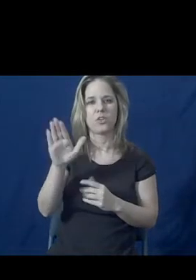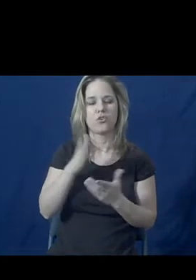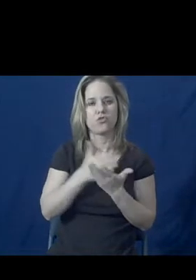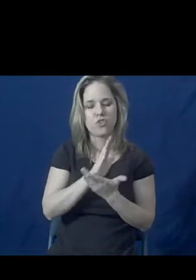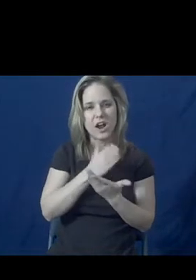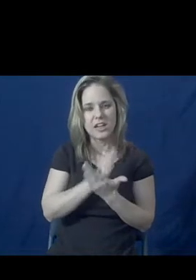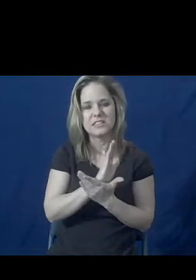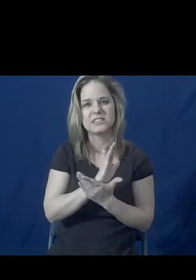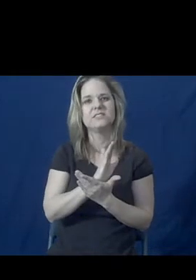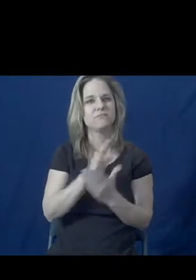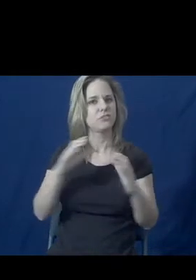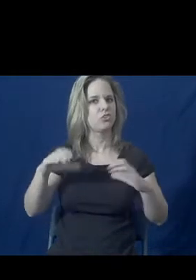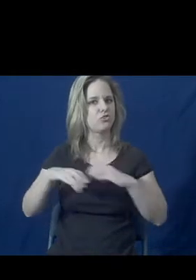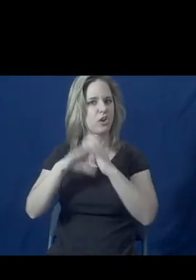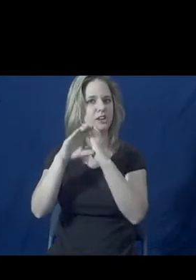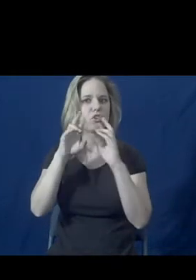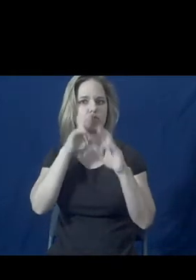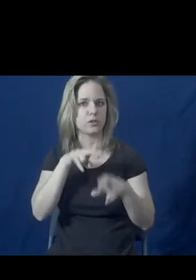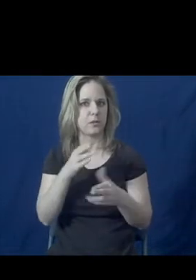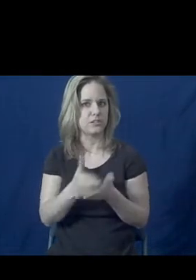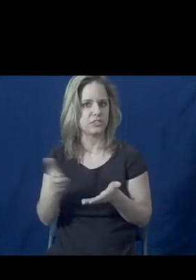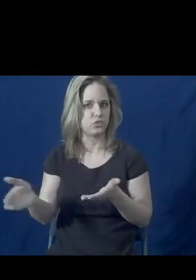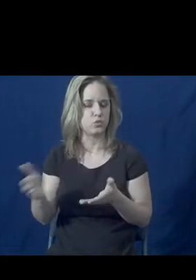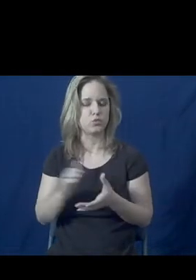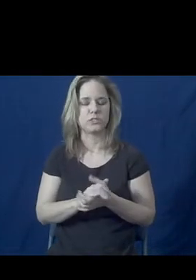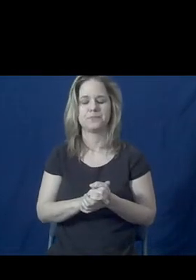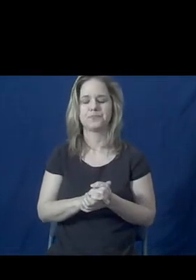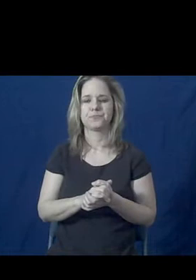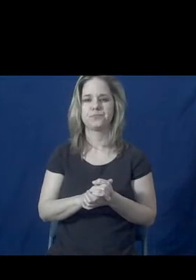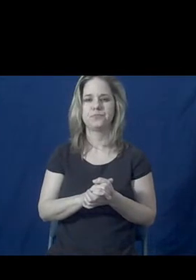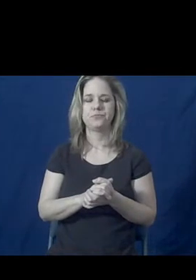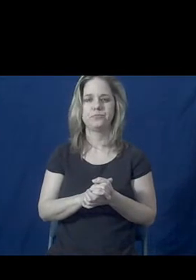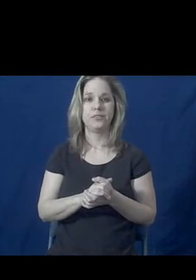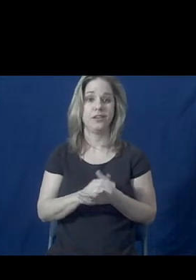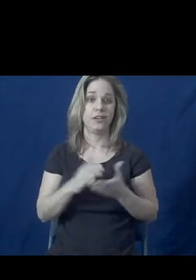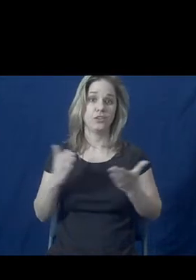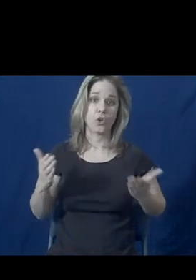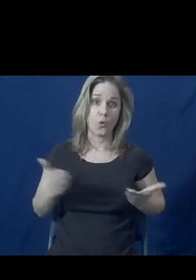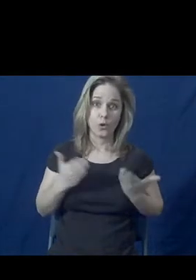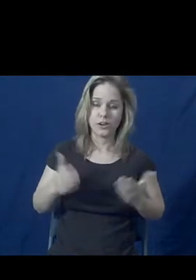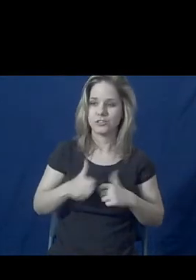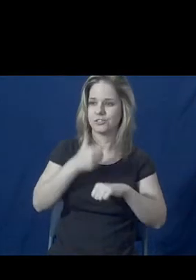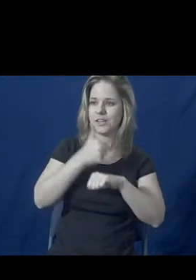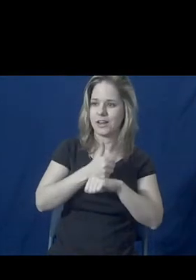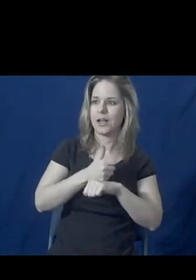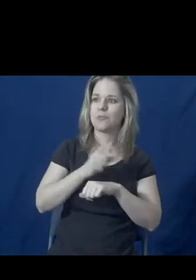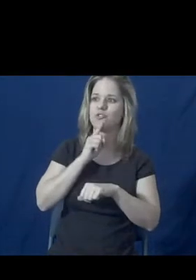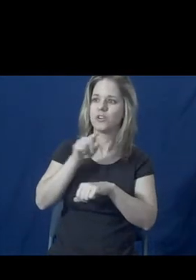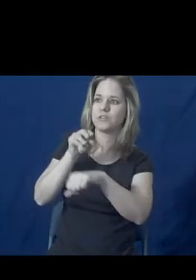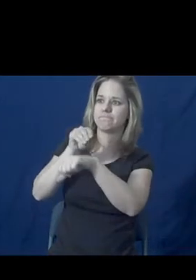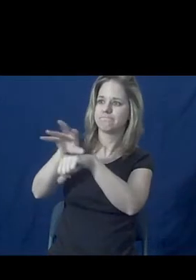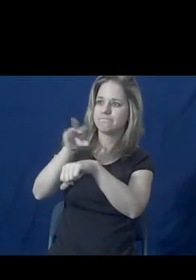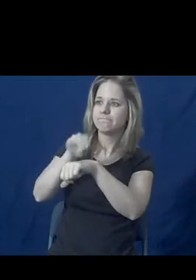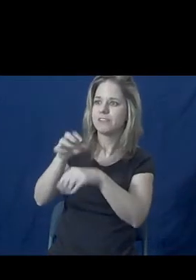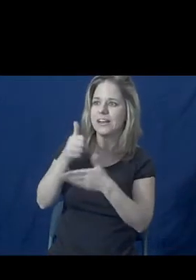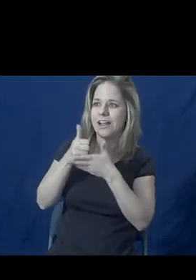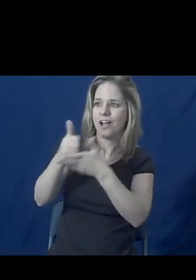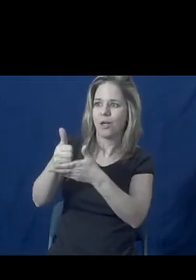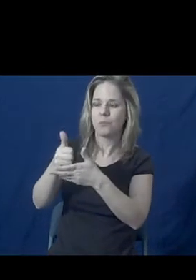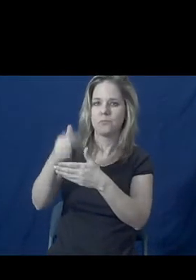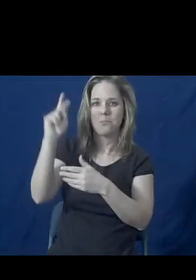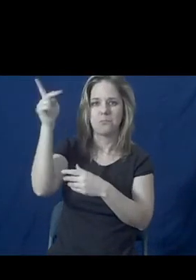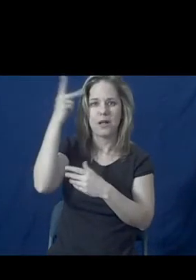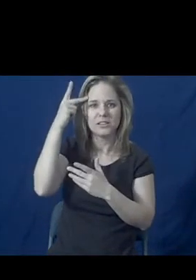as well as crisis response issues. And so, we're here so that we can discuss the issues in ready proximity